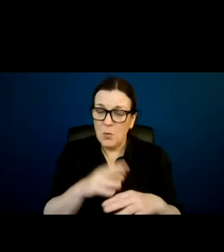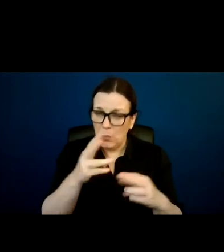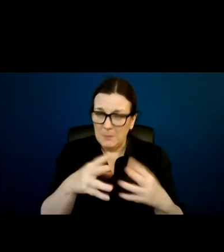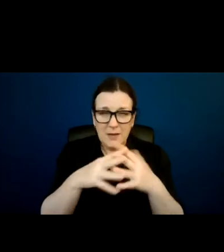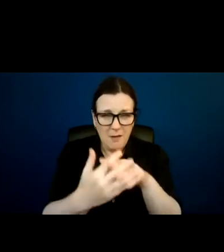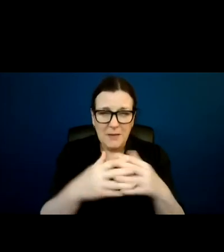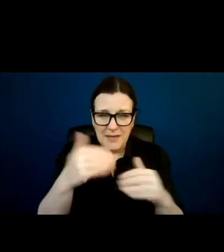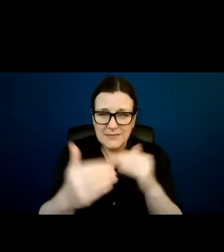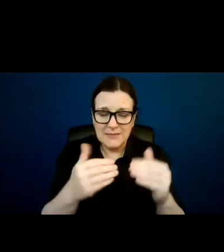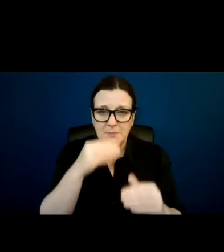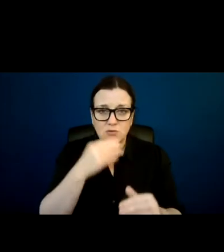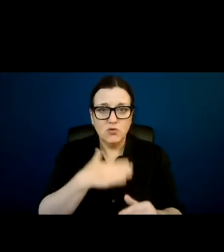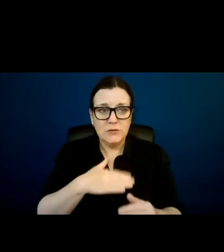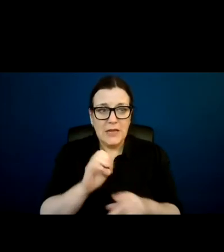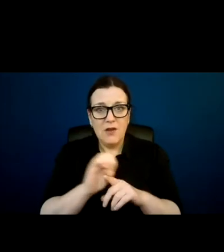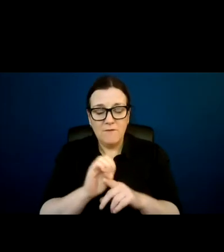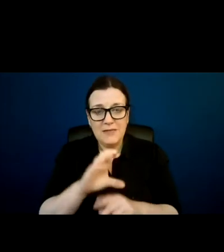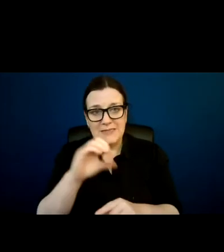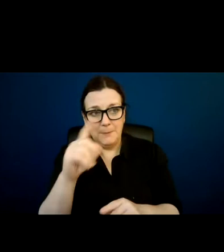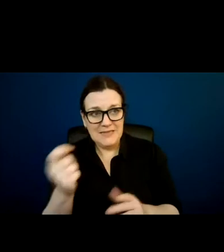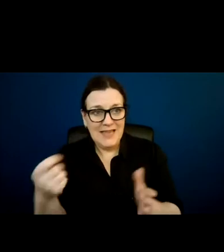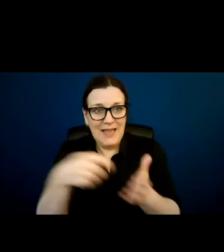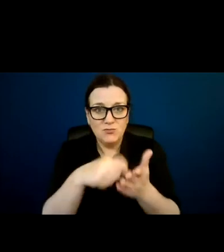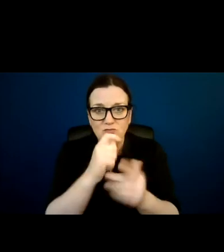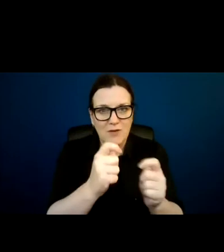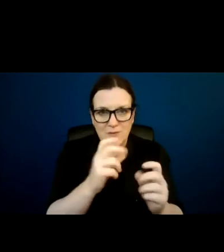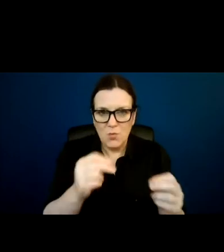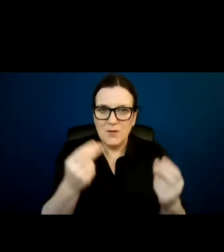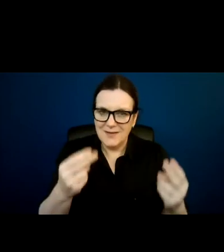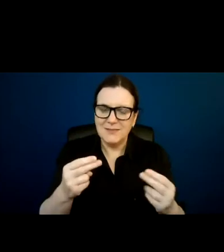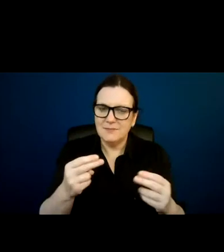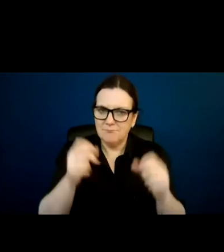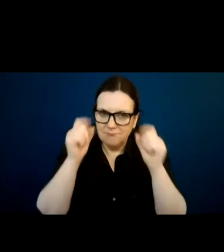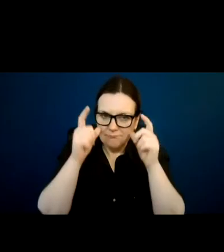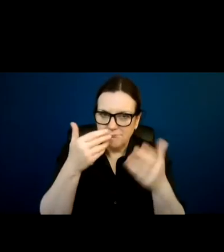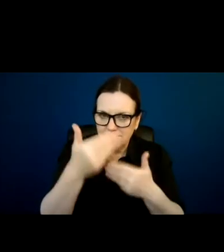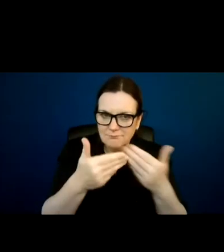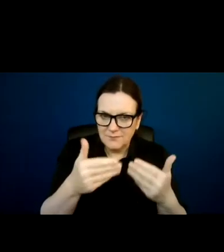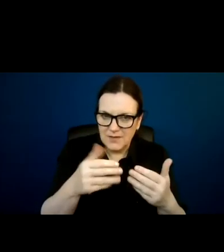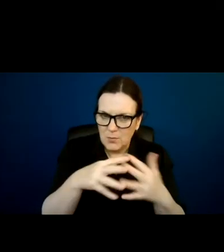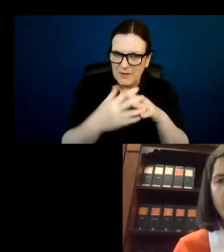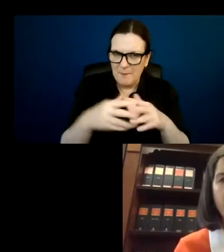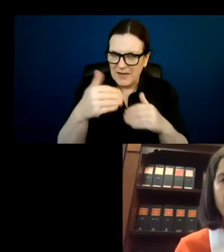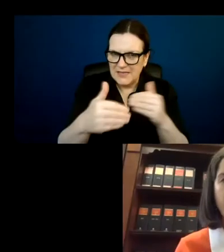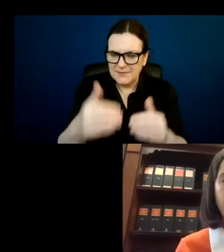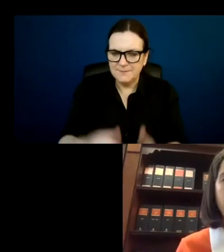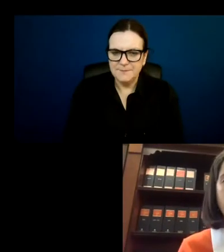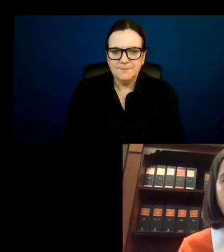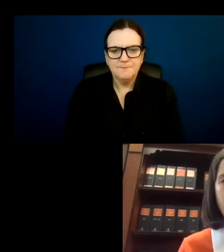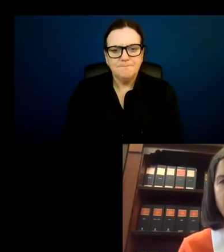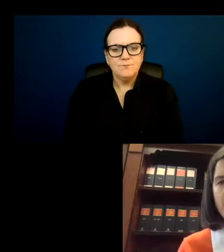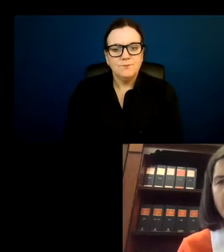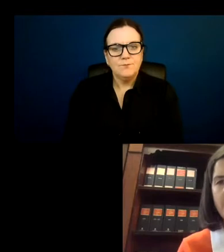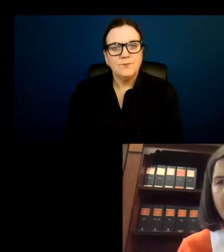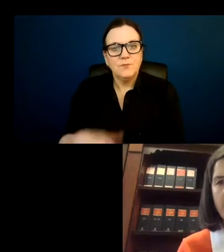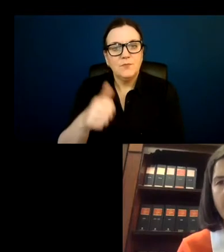I suppose, bed in and become clear to people. OK, and John just on your Flynn has just sent